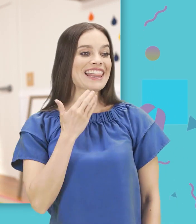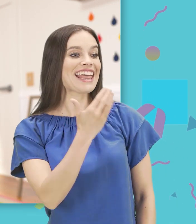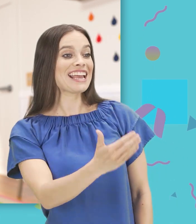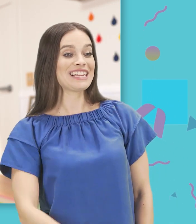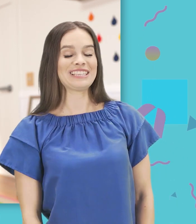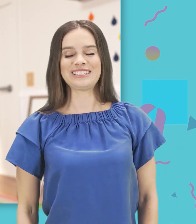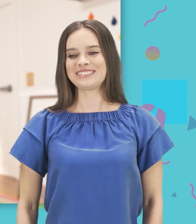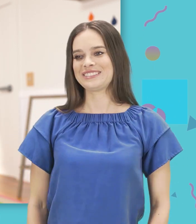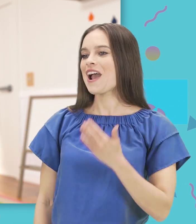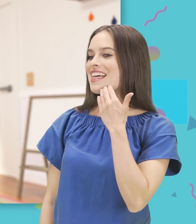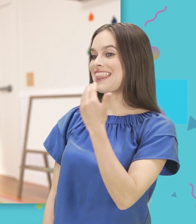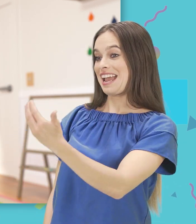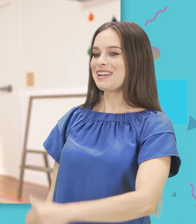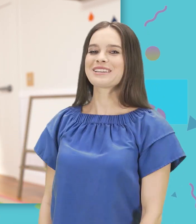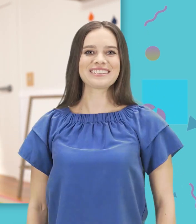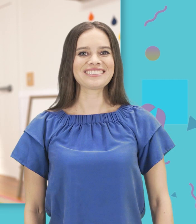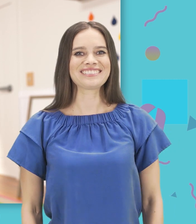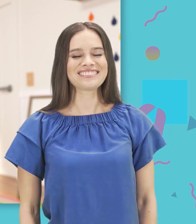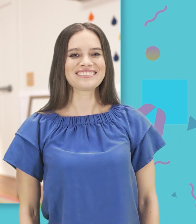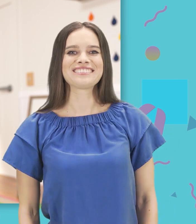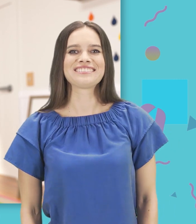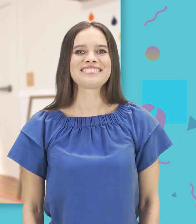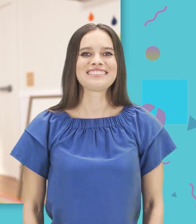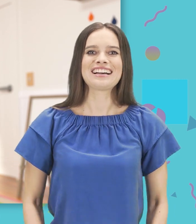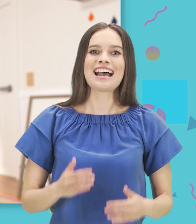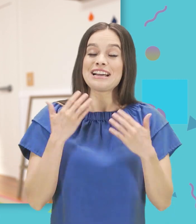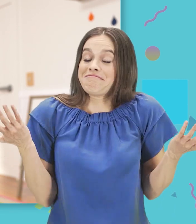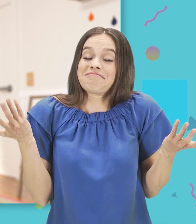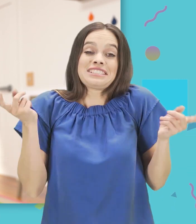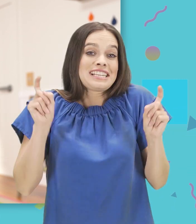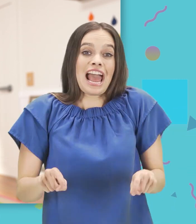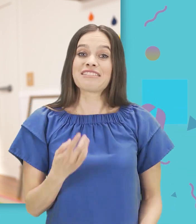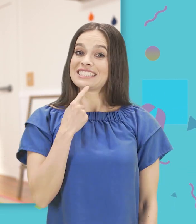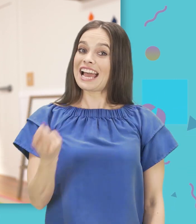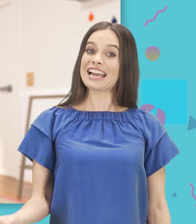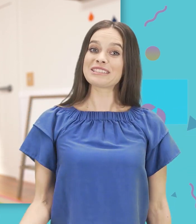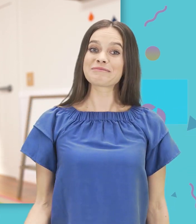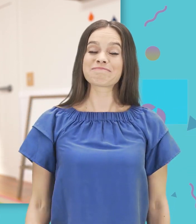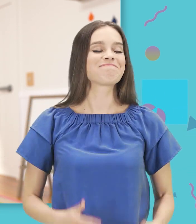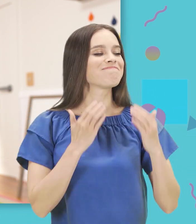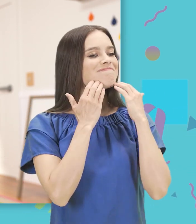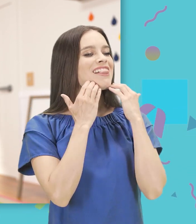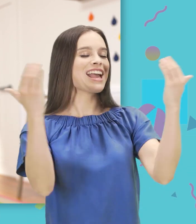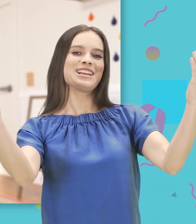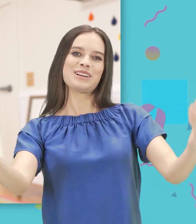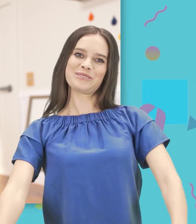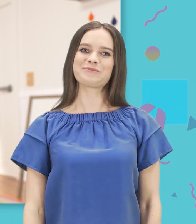thank you, thank you, I just want to say Thank you